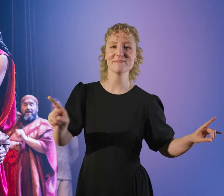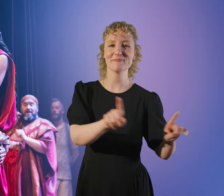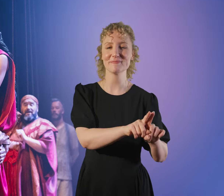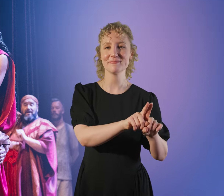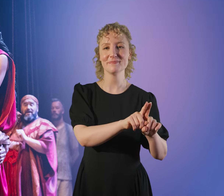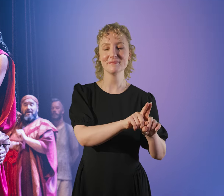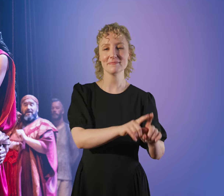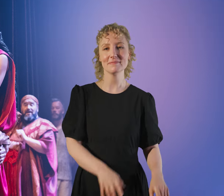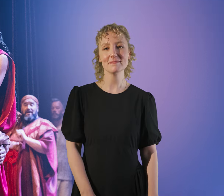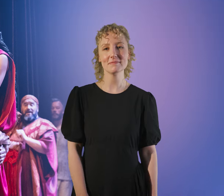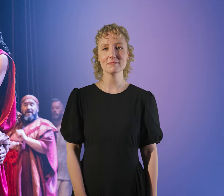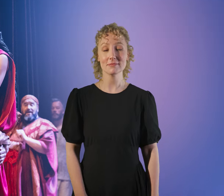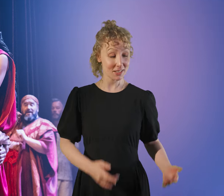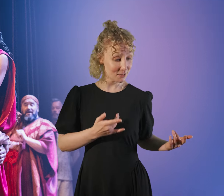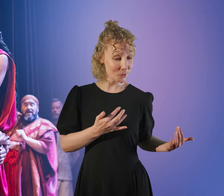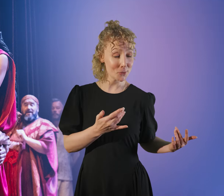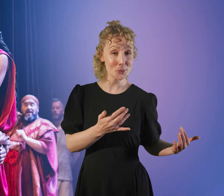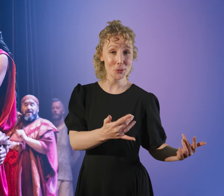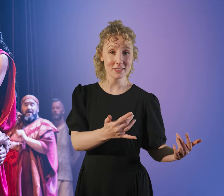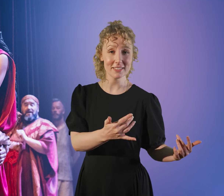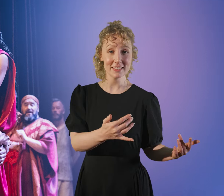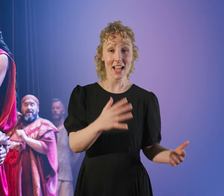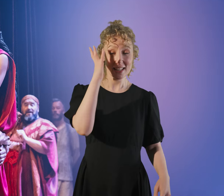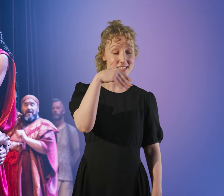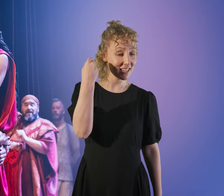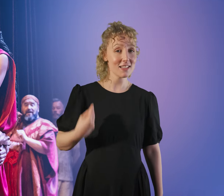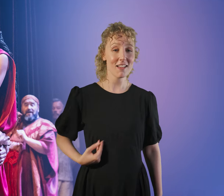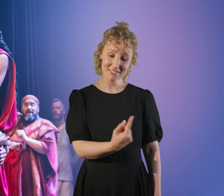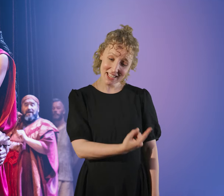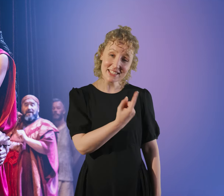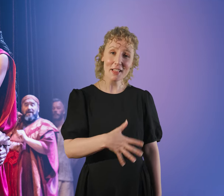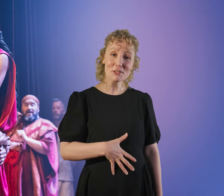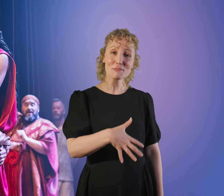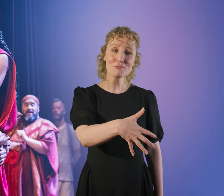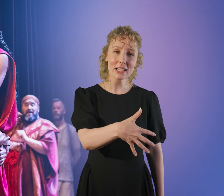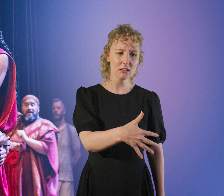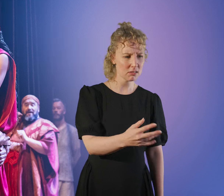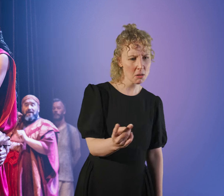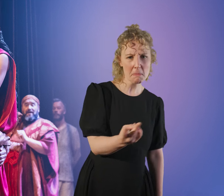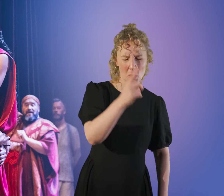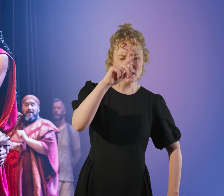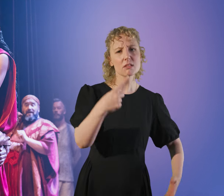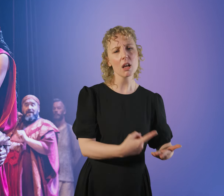Eventually, Pericles and his pregnant wife, Thaisa, can safely return home to Tyre.